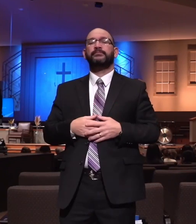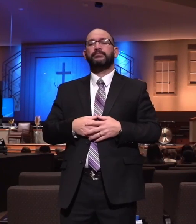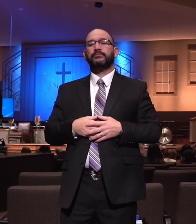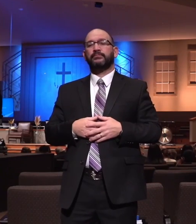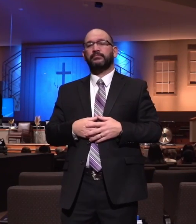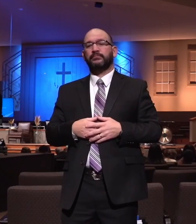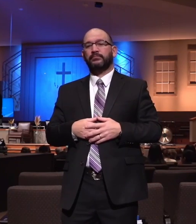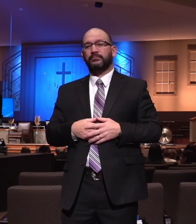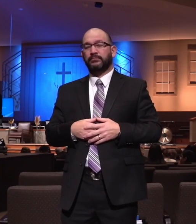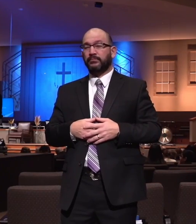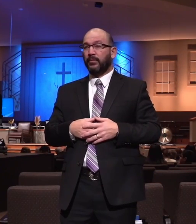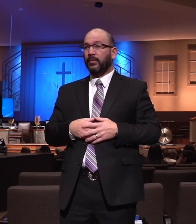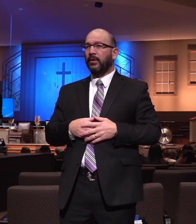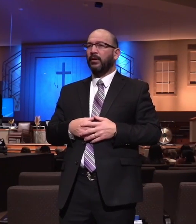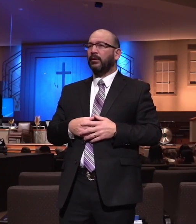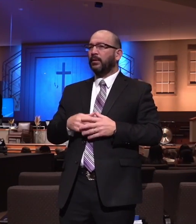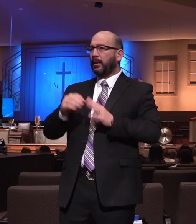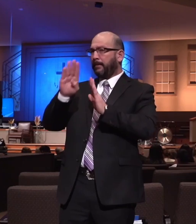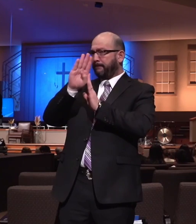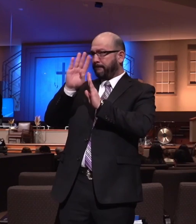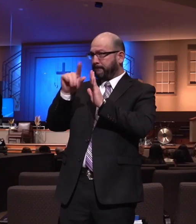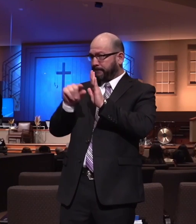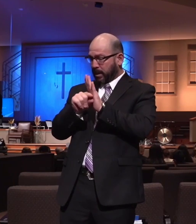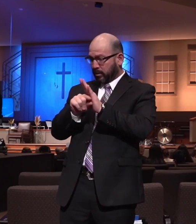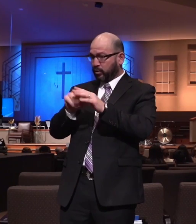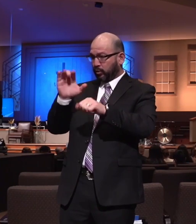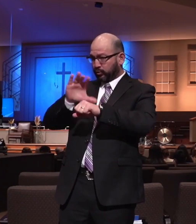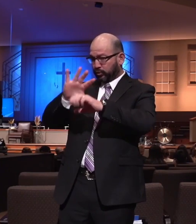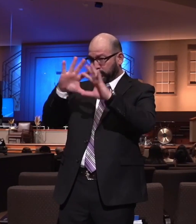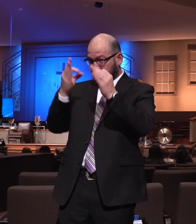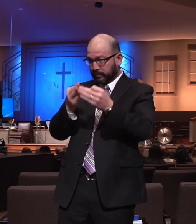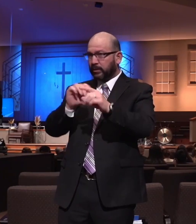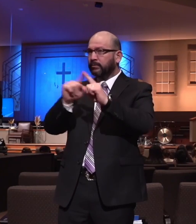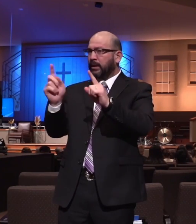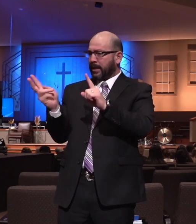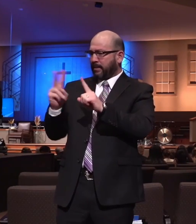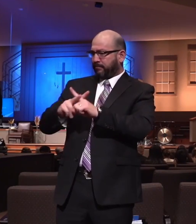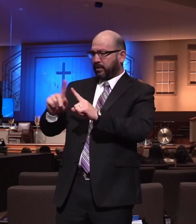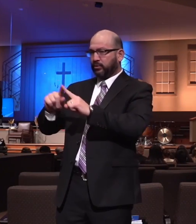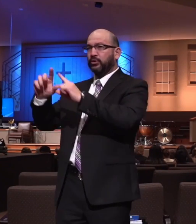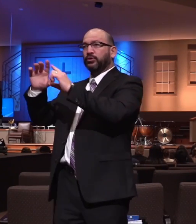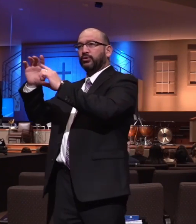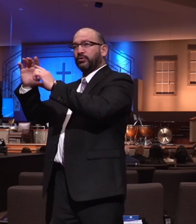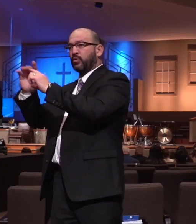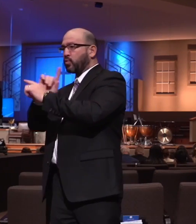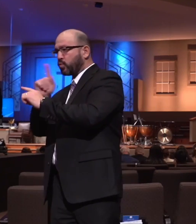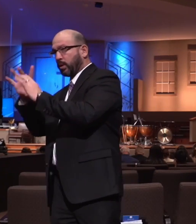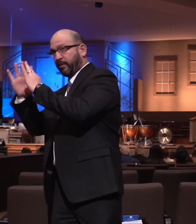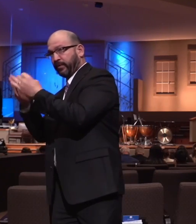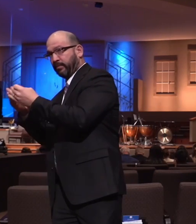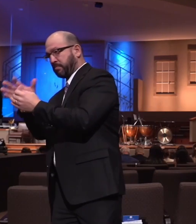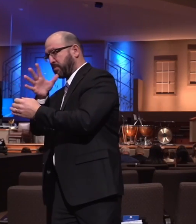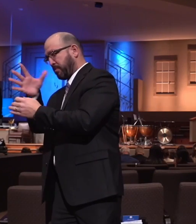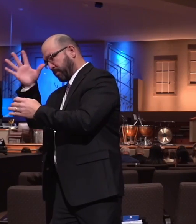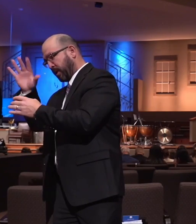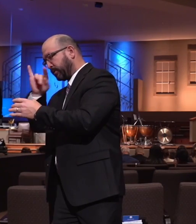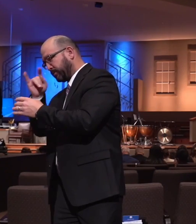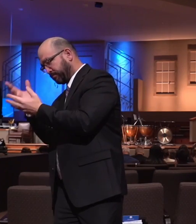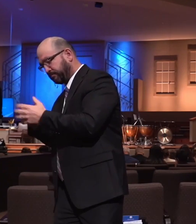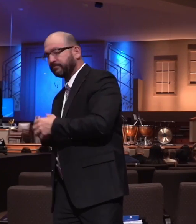the context of this is the church family, but I want to make an application to your family. Verse 9. Those things which ye have